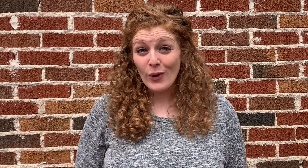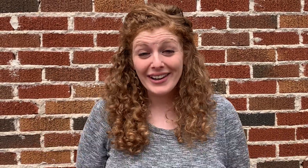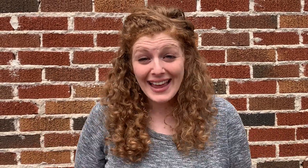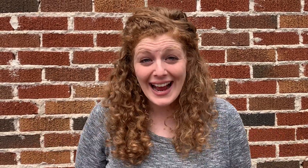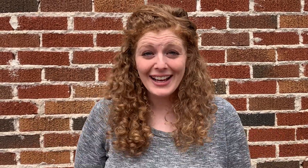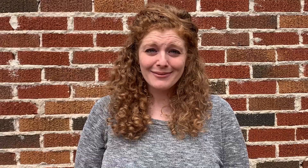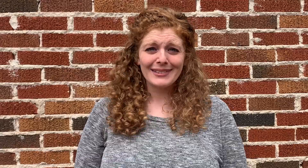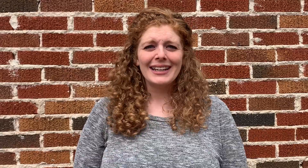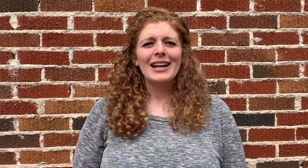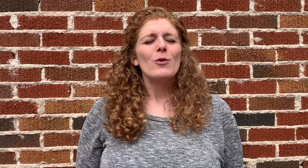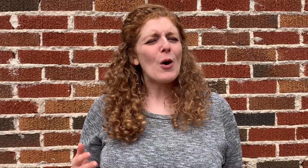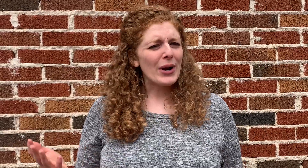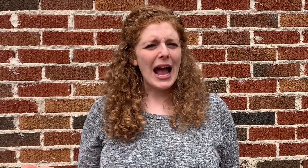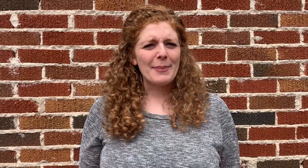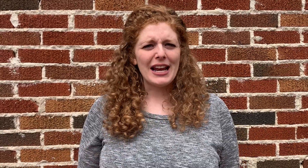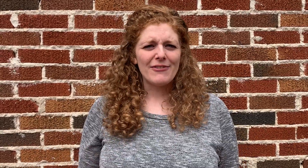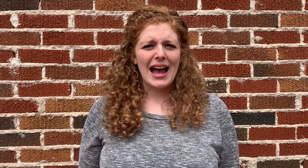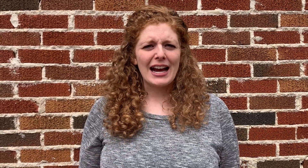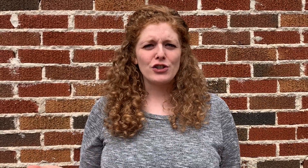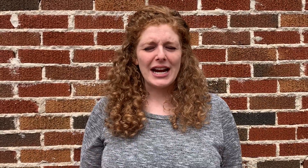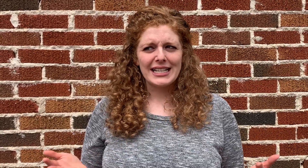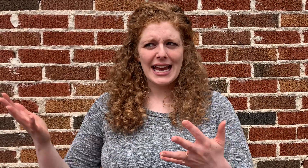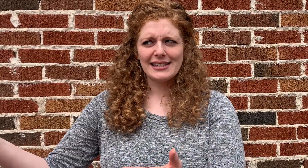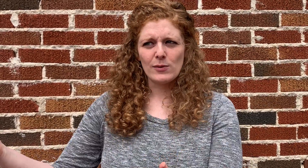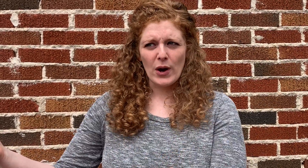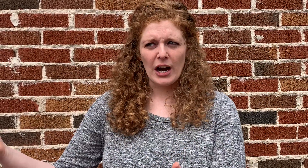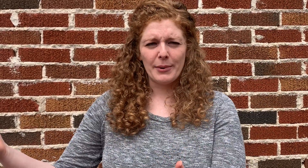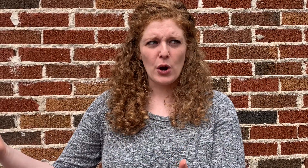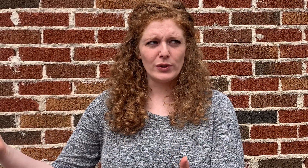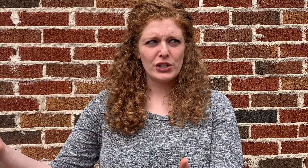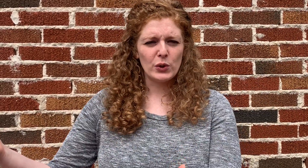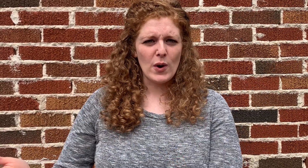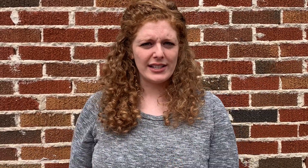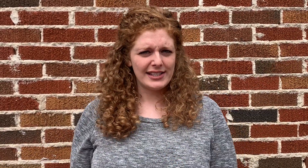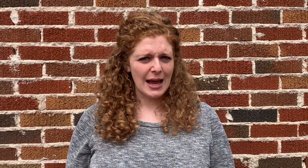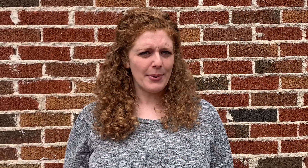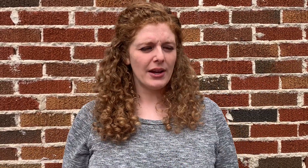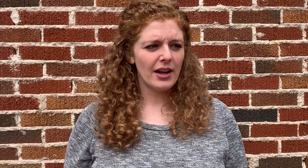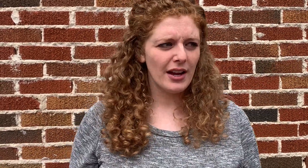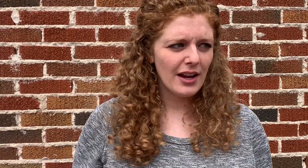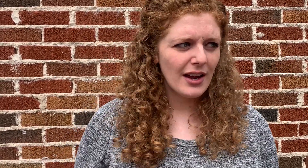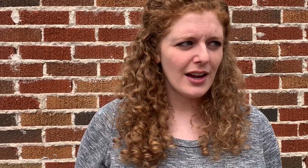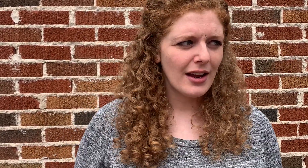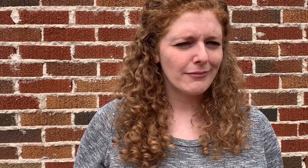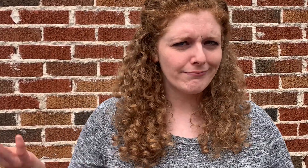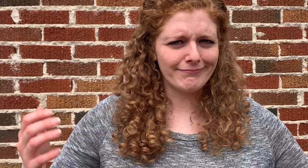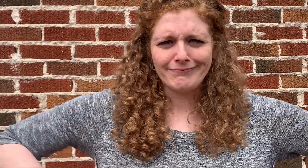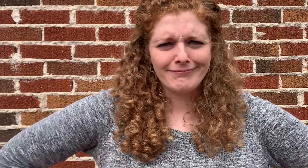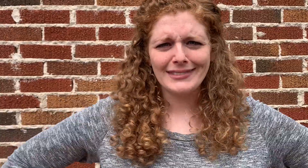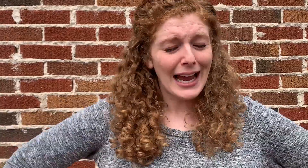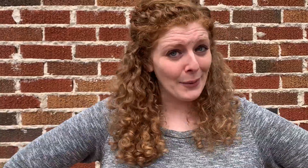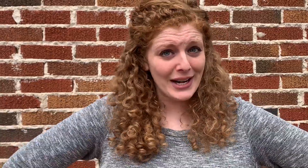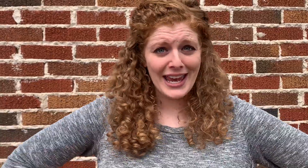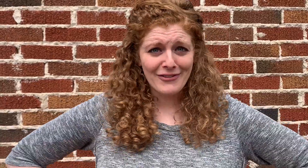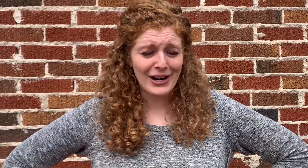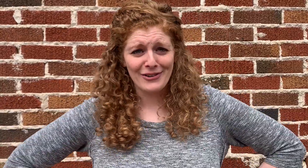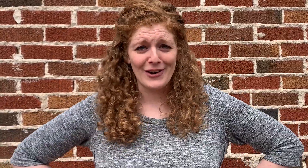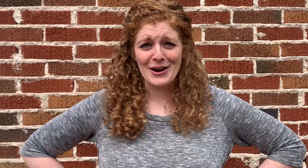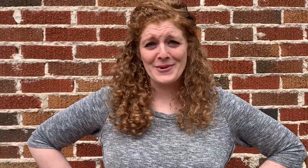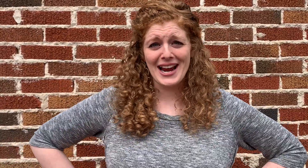one leg. What would happen if I tried to get somewhere but only took one step? Hmm, I wouldn't get very far, would